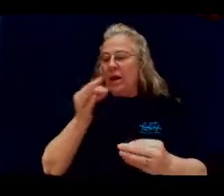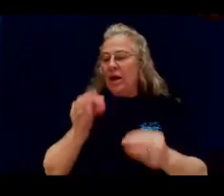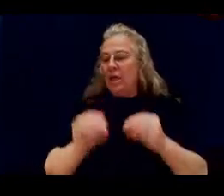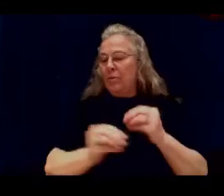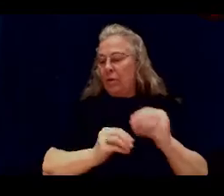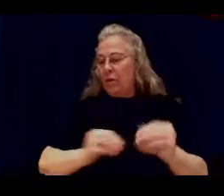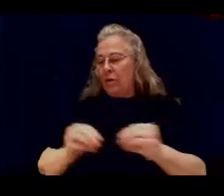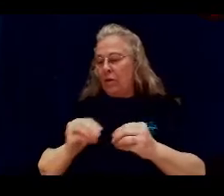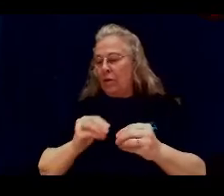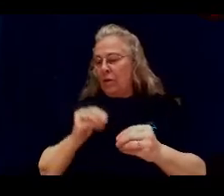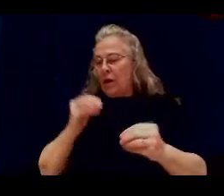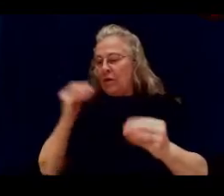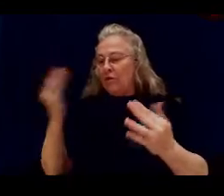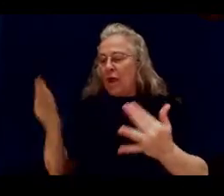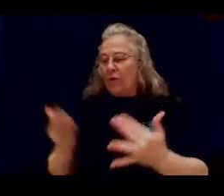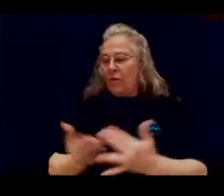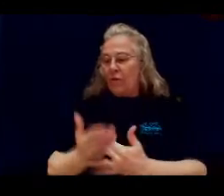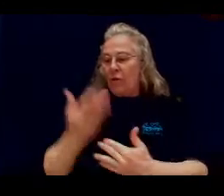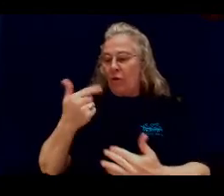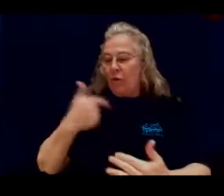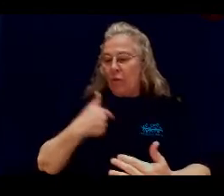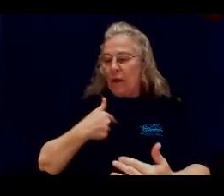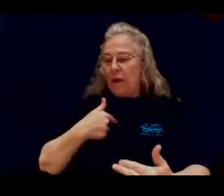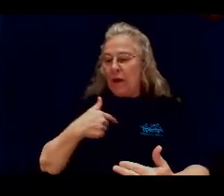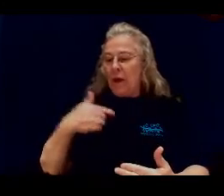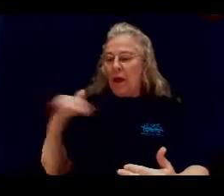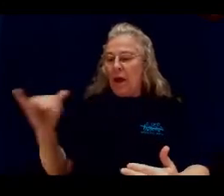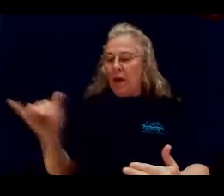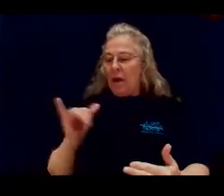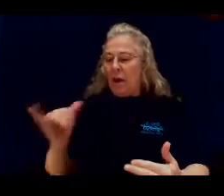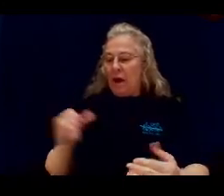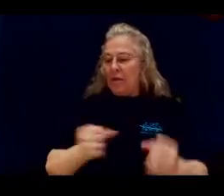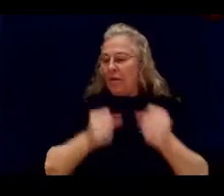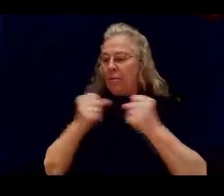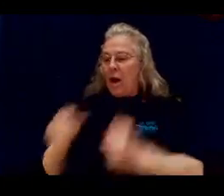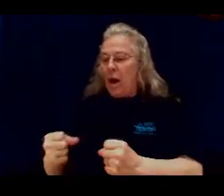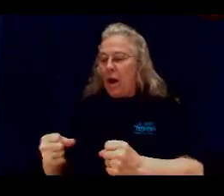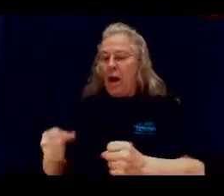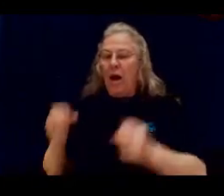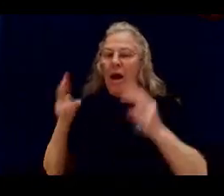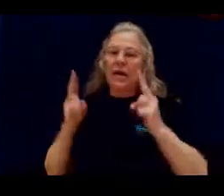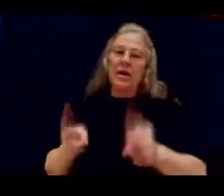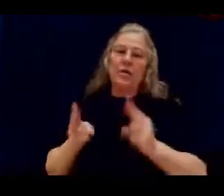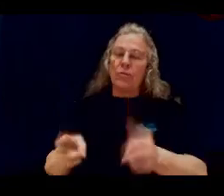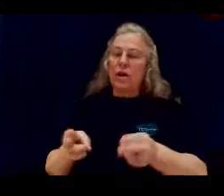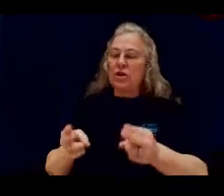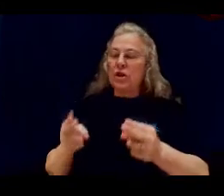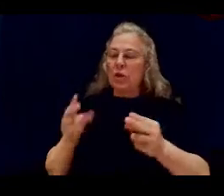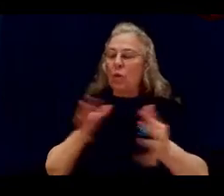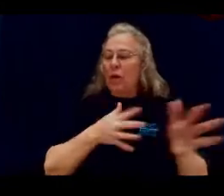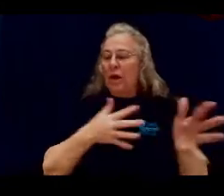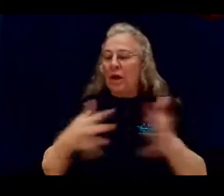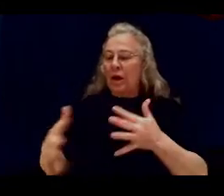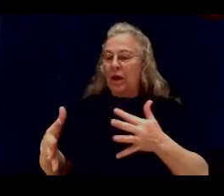moves right through me. Like the mighty rushing wind.